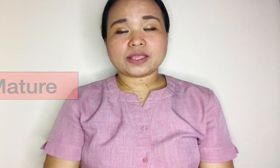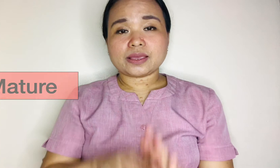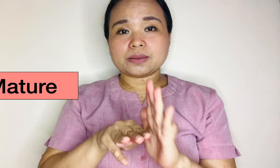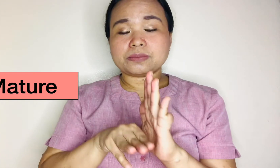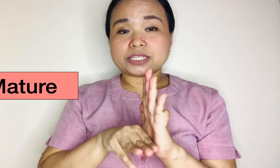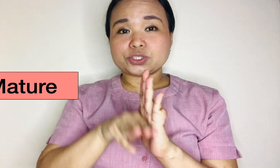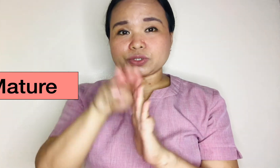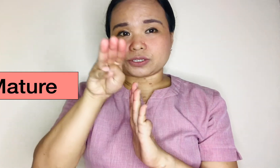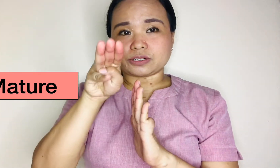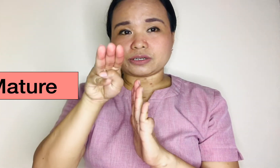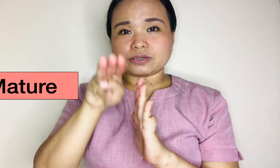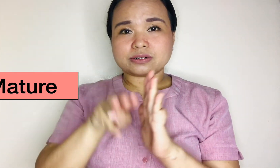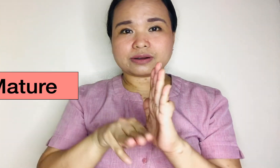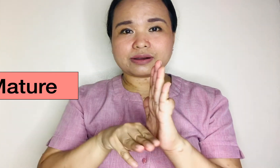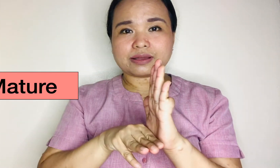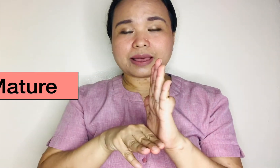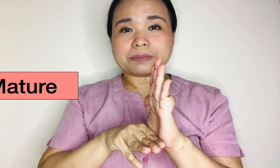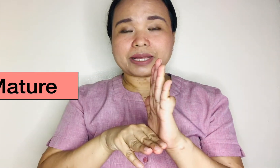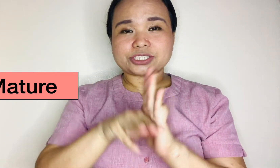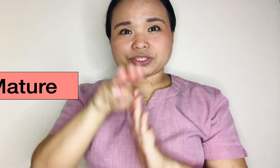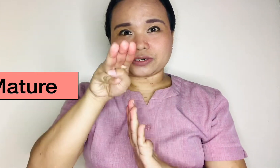Mature, Mature.